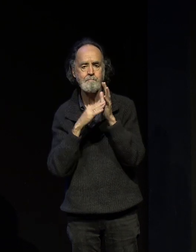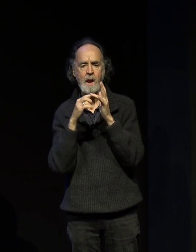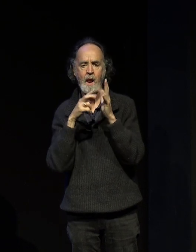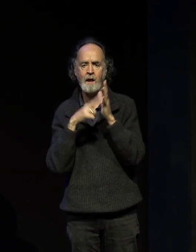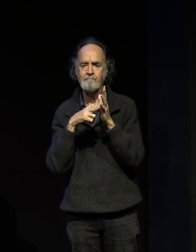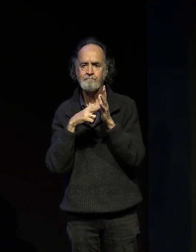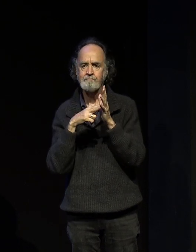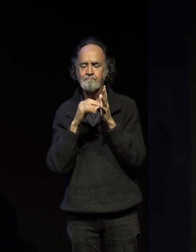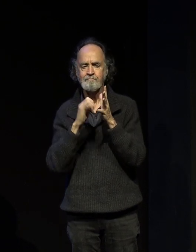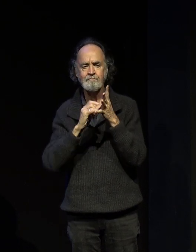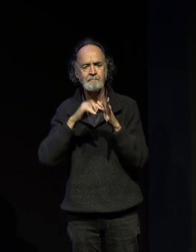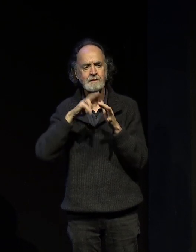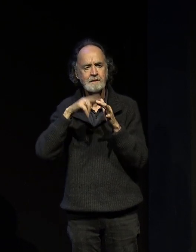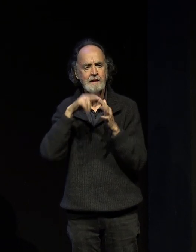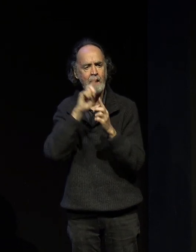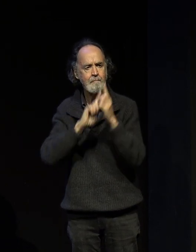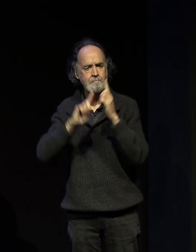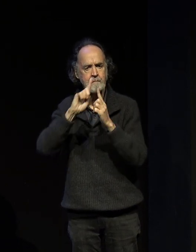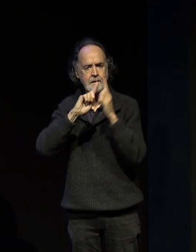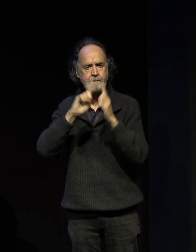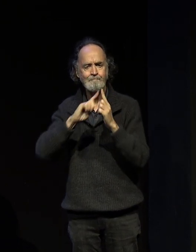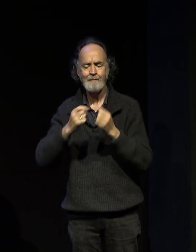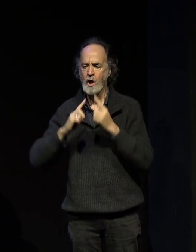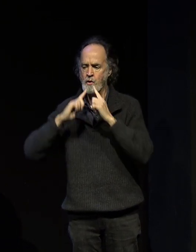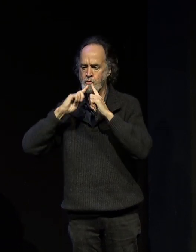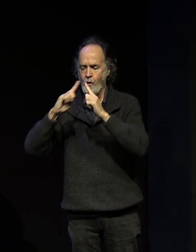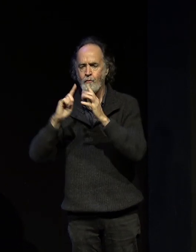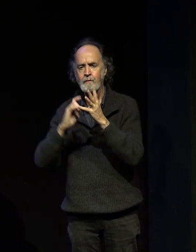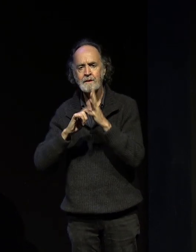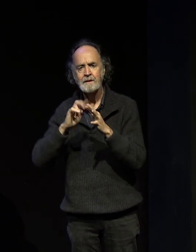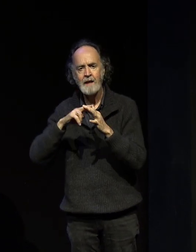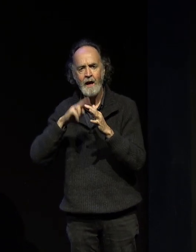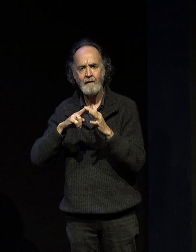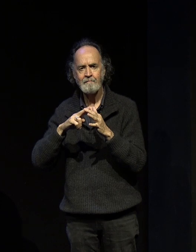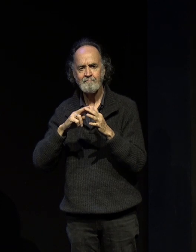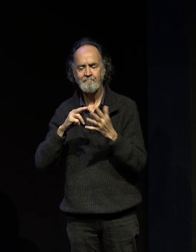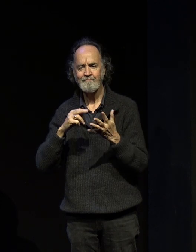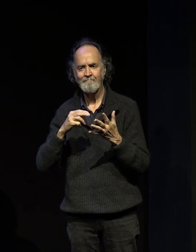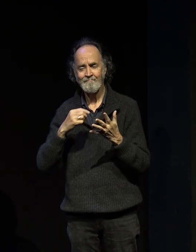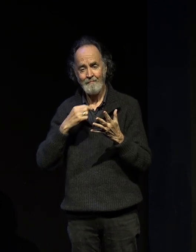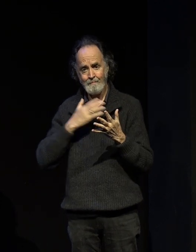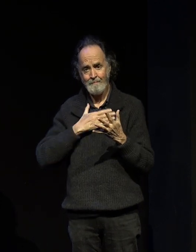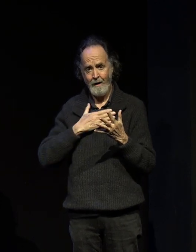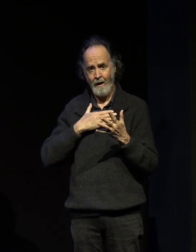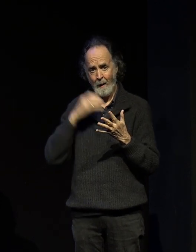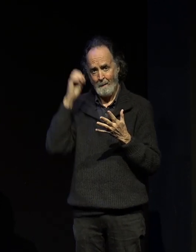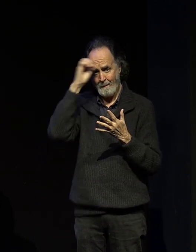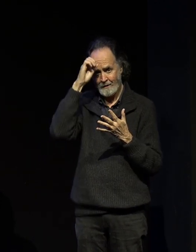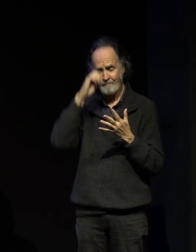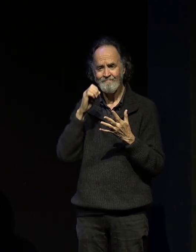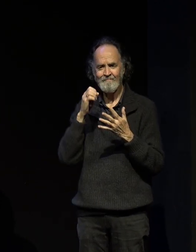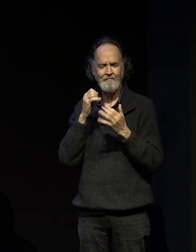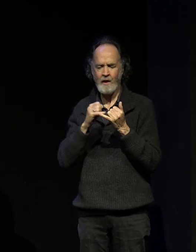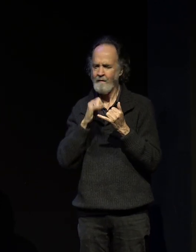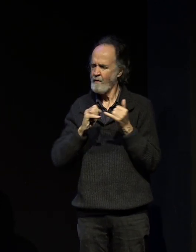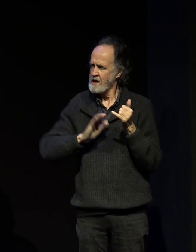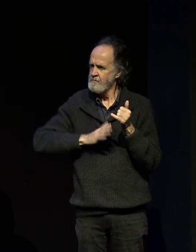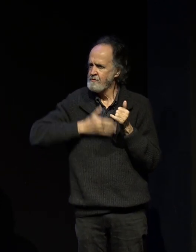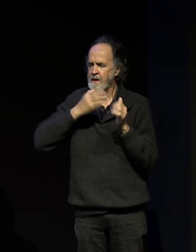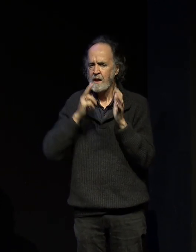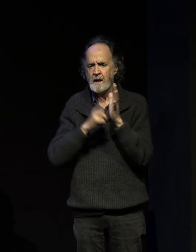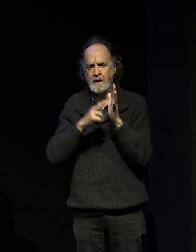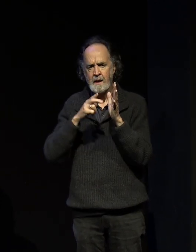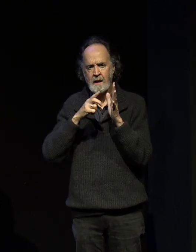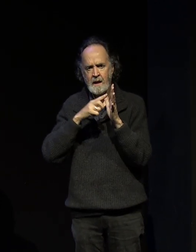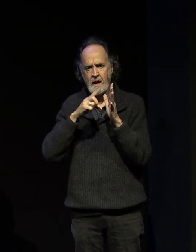I suggested to staff that had been for me a really interesting NAIDOC week that we'd had where there'd been I